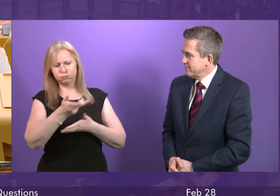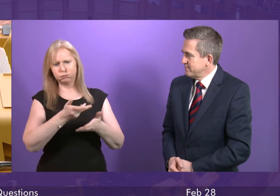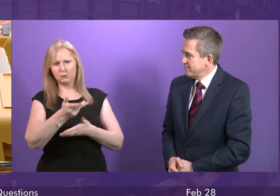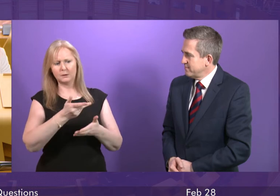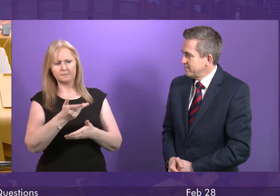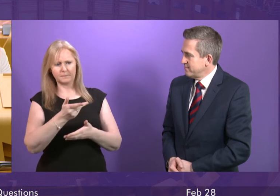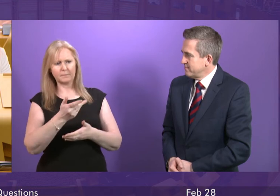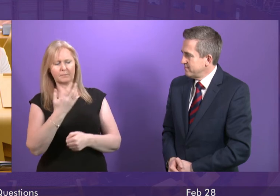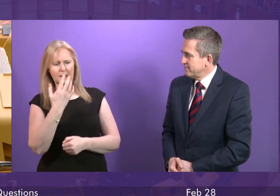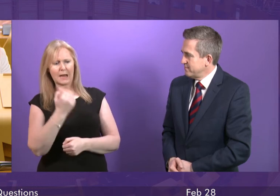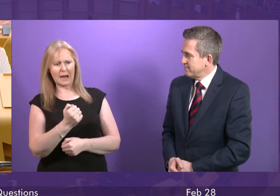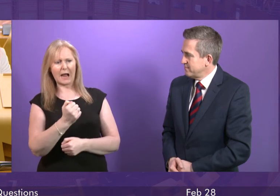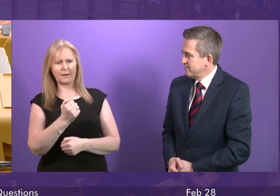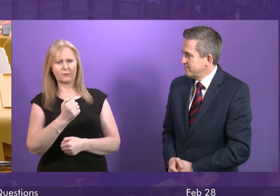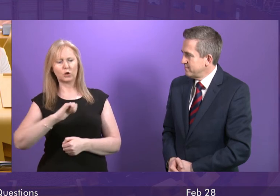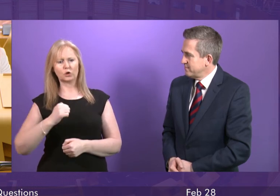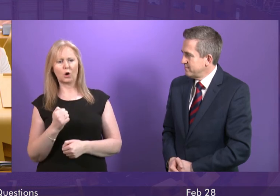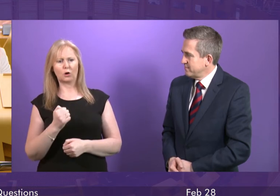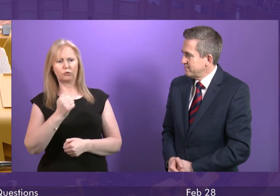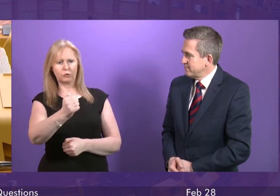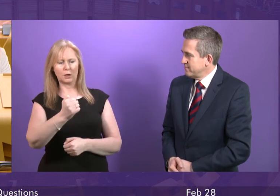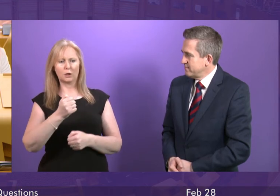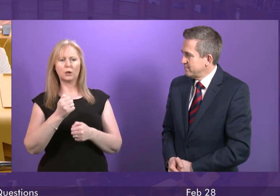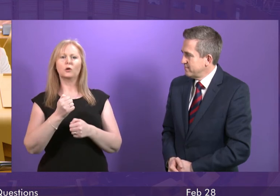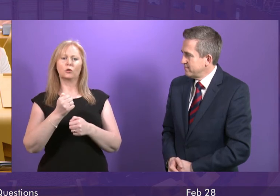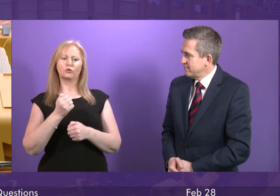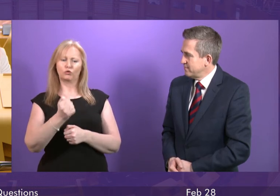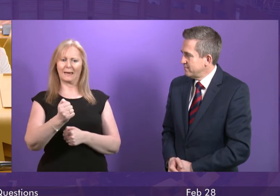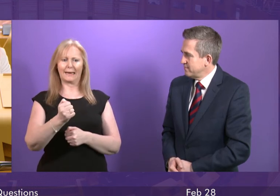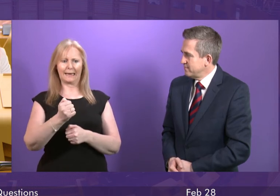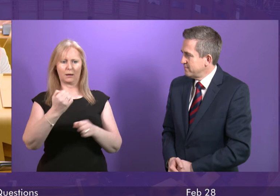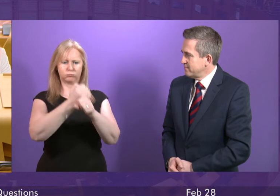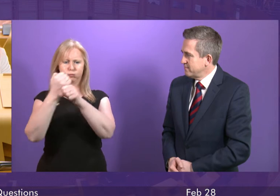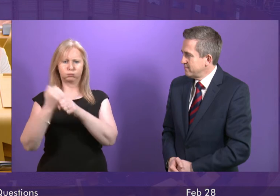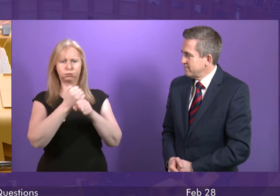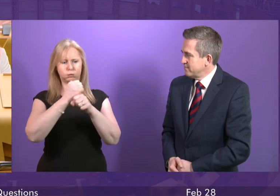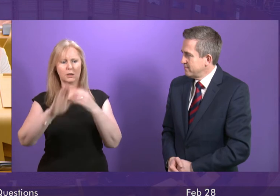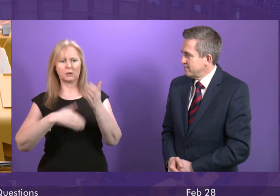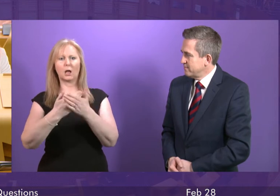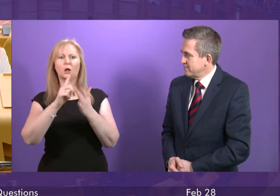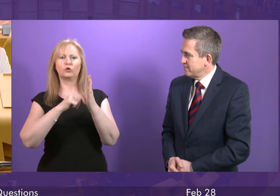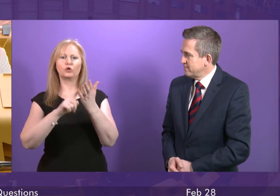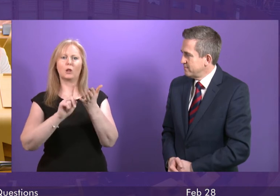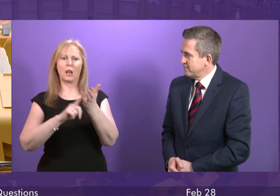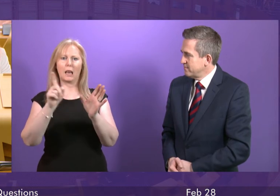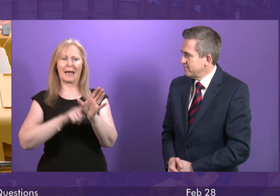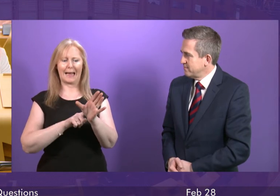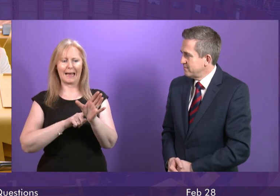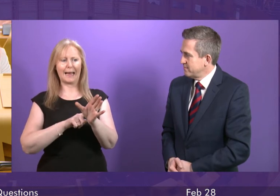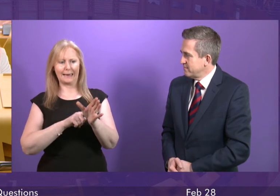an order book for Scot Rail train refurbishment that runs until July. So there is absolutely no need to proceed so